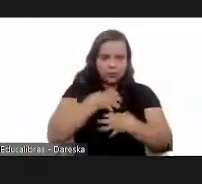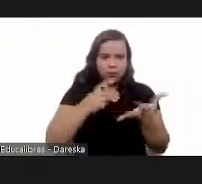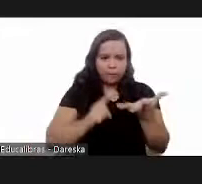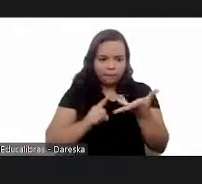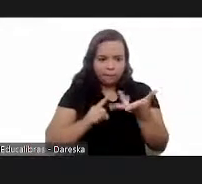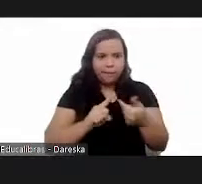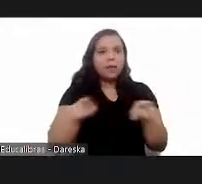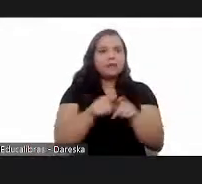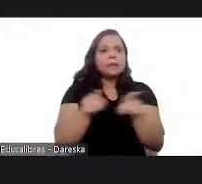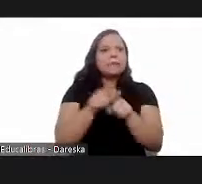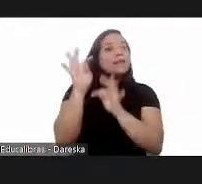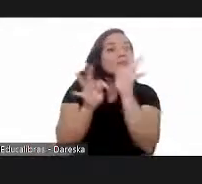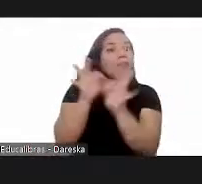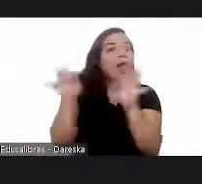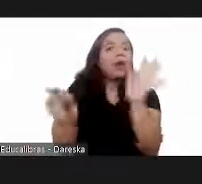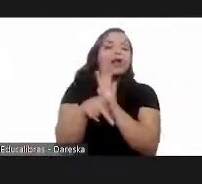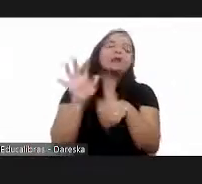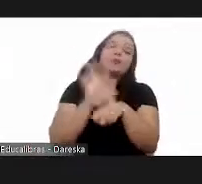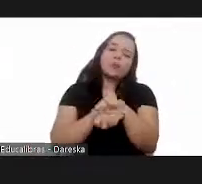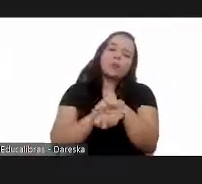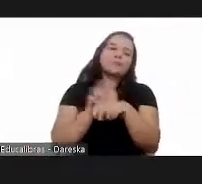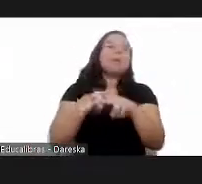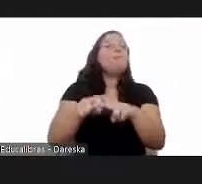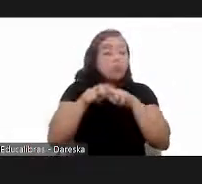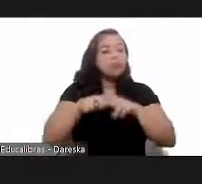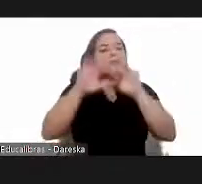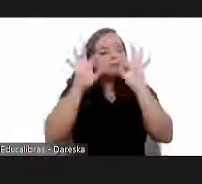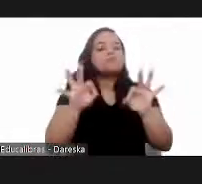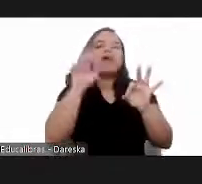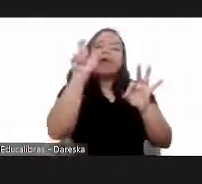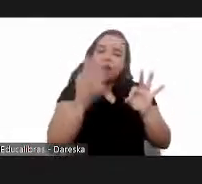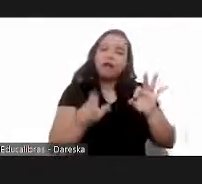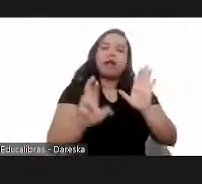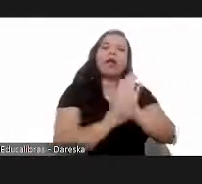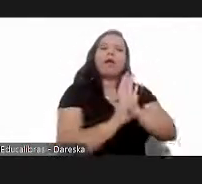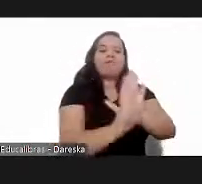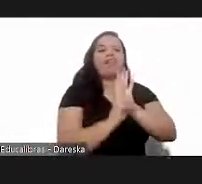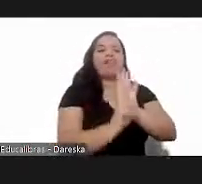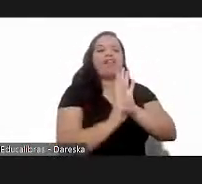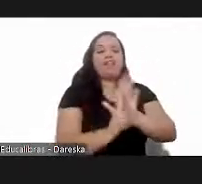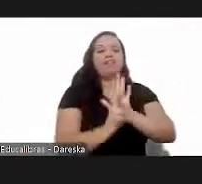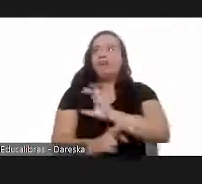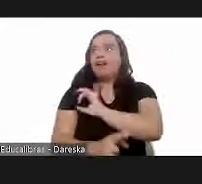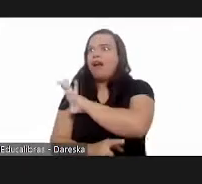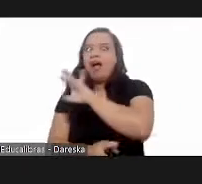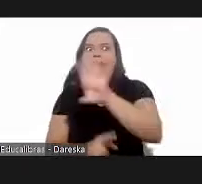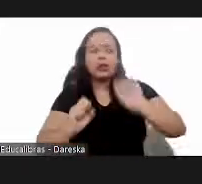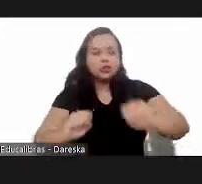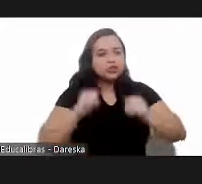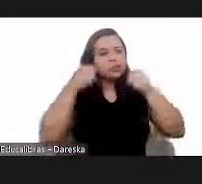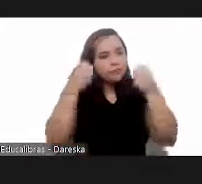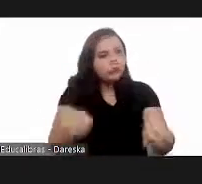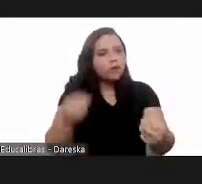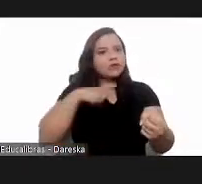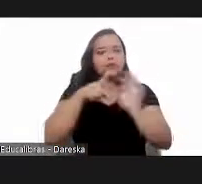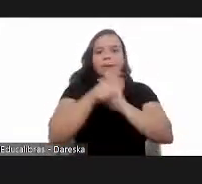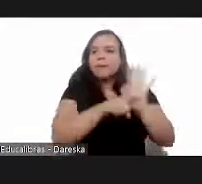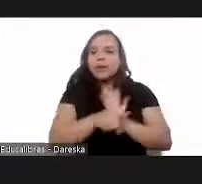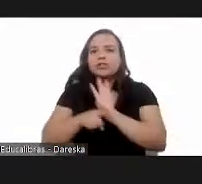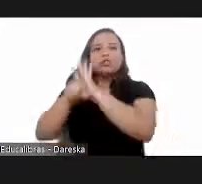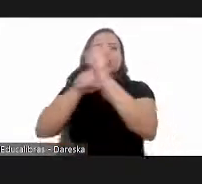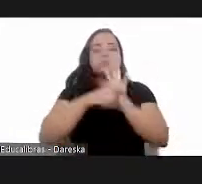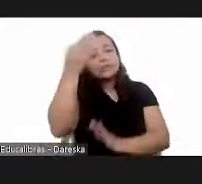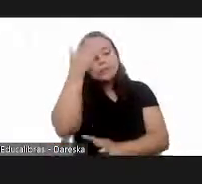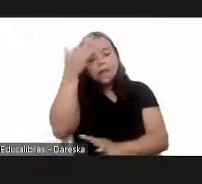treatment of the disease. That is why he should be a reference for all of us, for each of us who are dedicated to